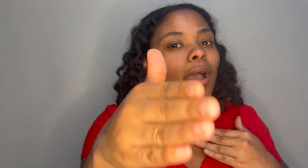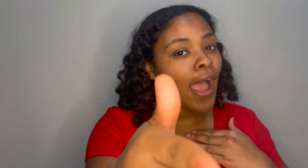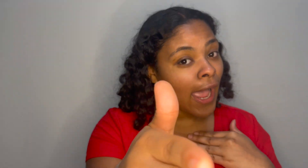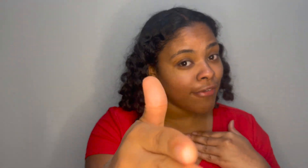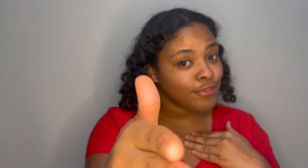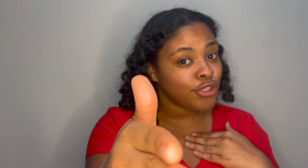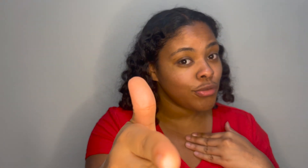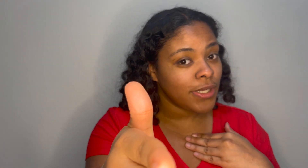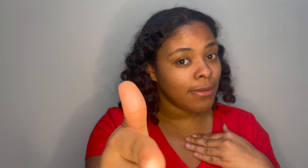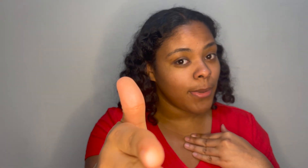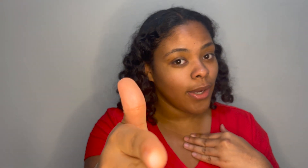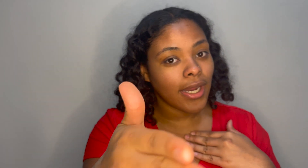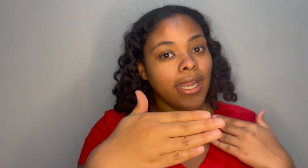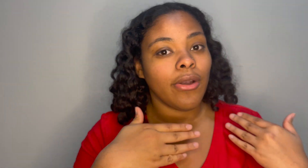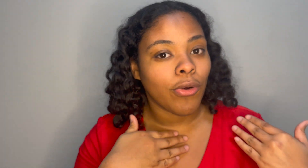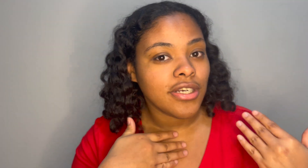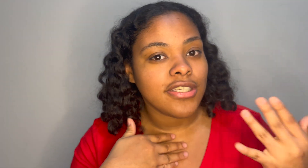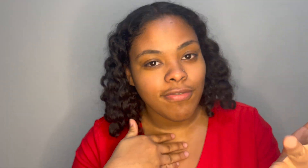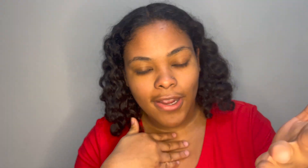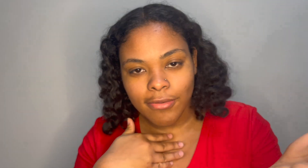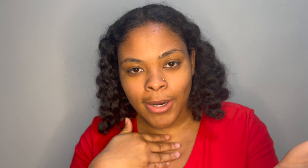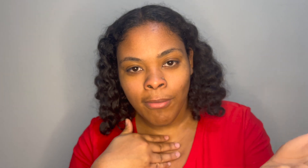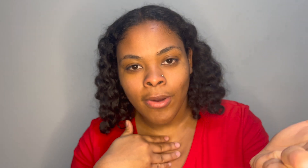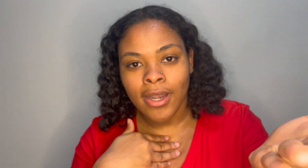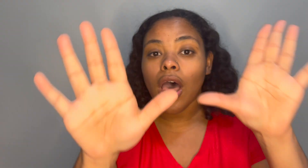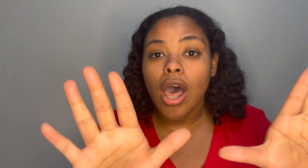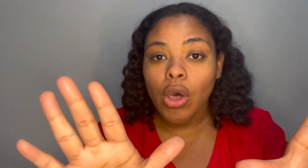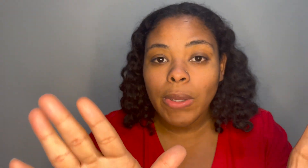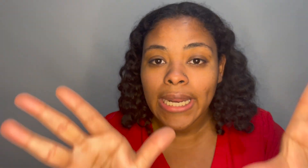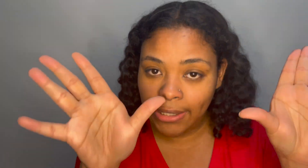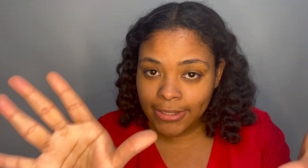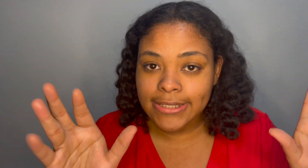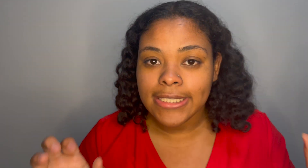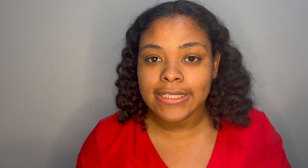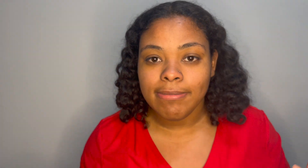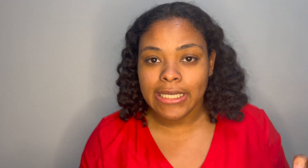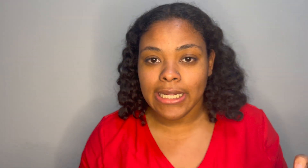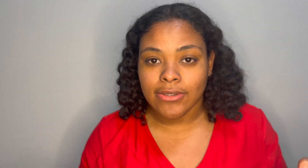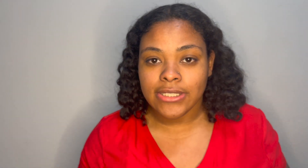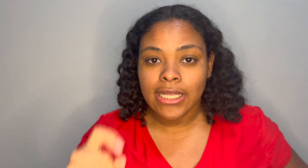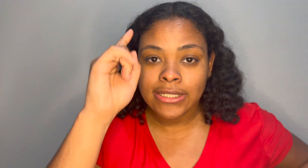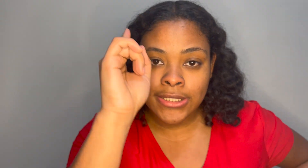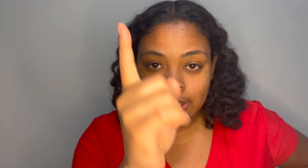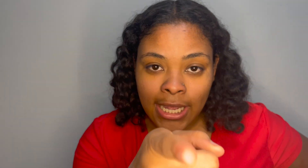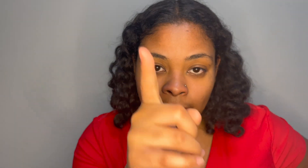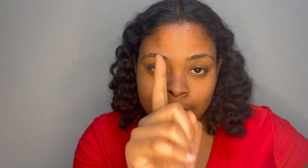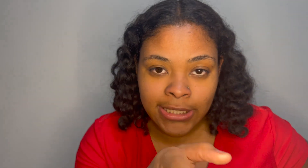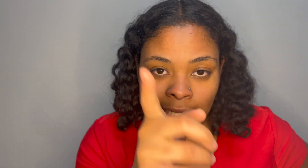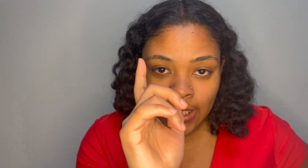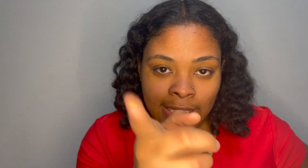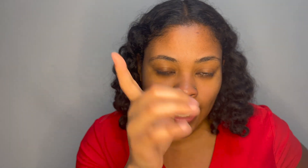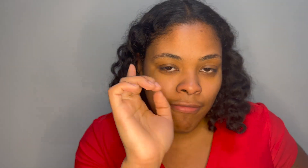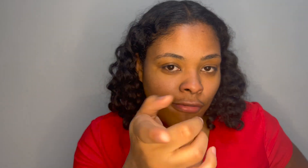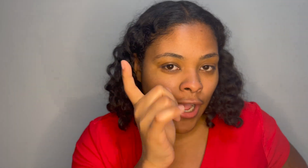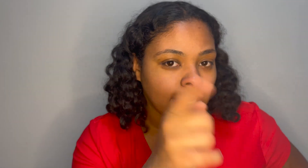have to read the book in order to find the right one oh and i want to say something else stop taking advice